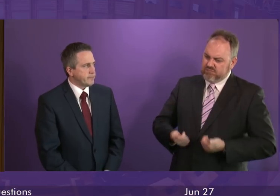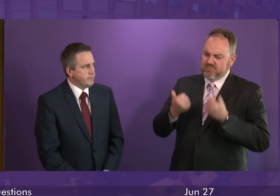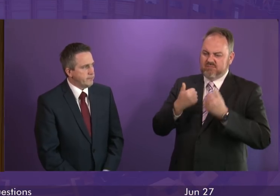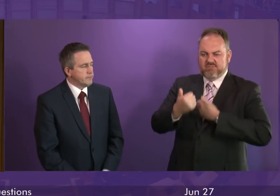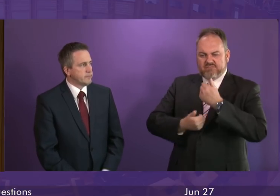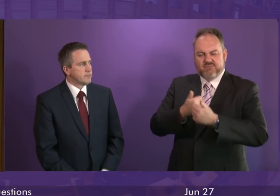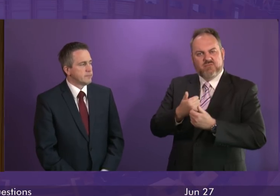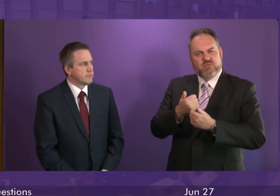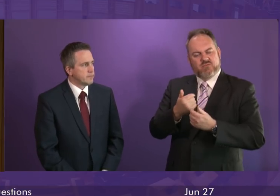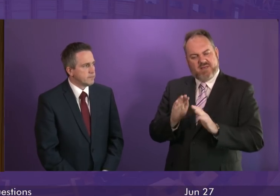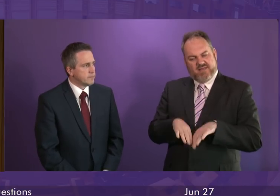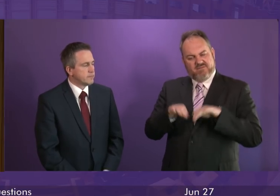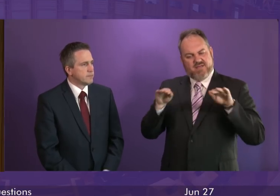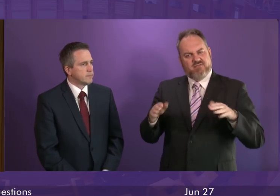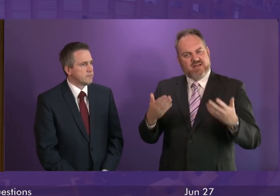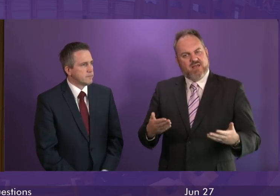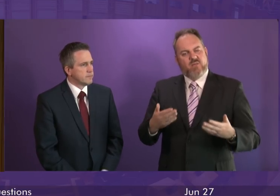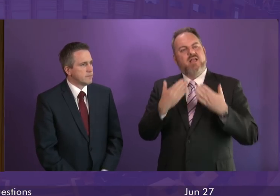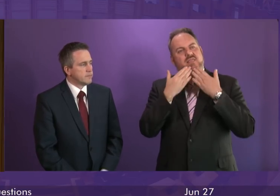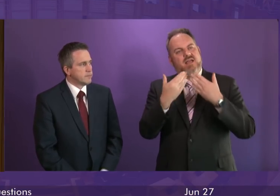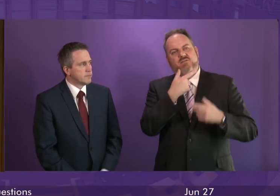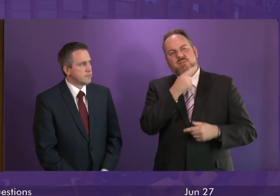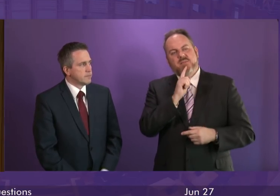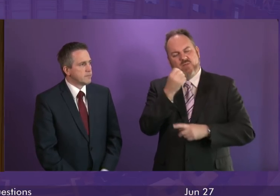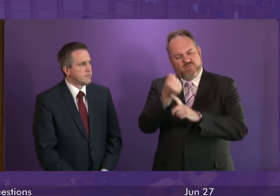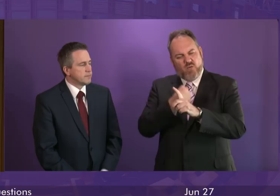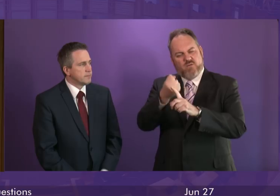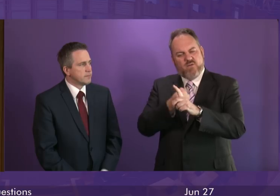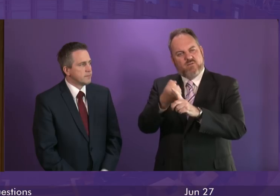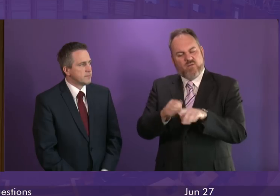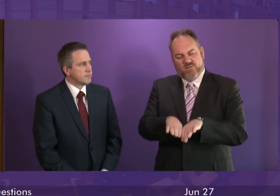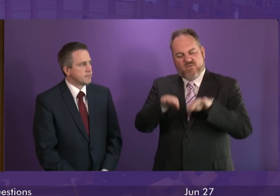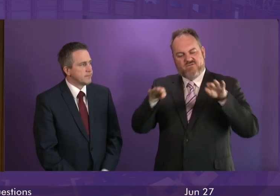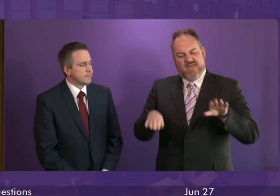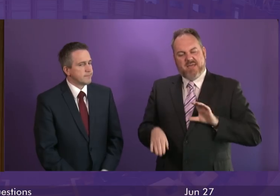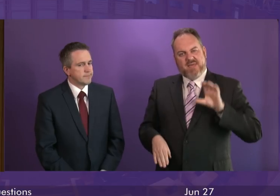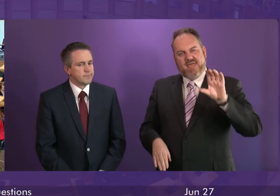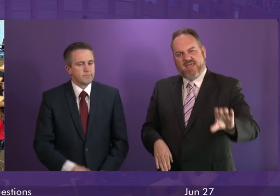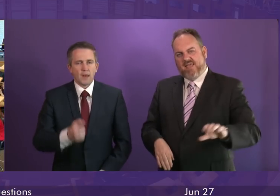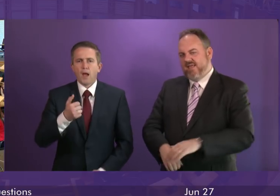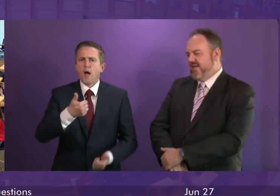this historic wrong and will she extend her thanks to those who have fought hard for this very fair deal.